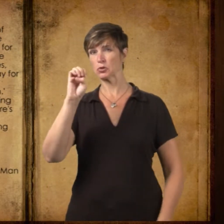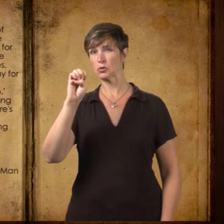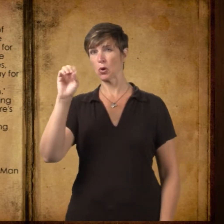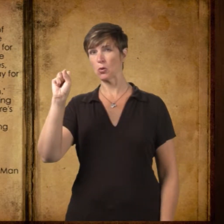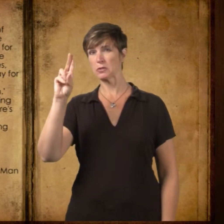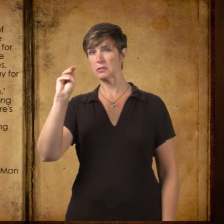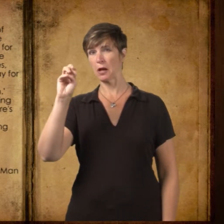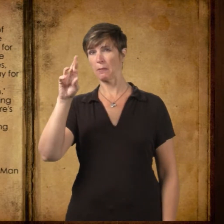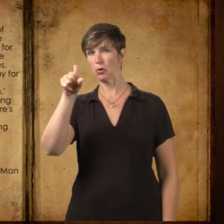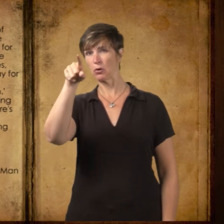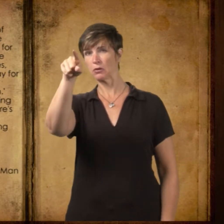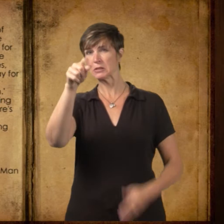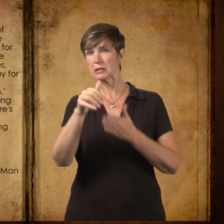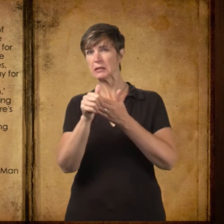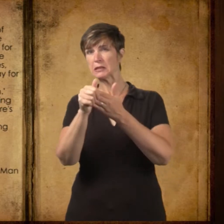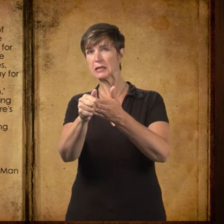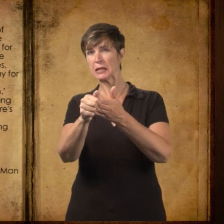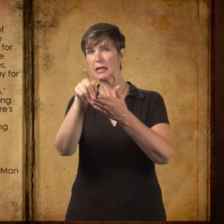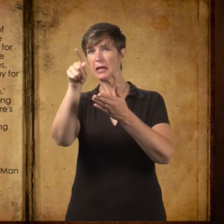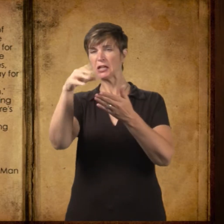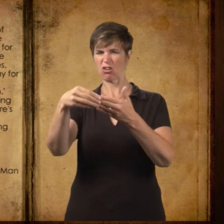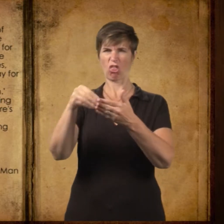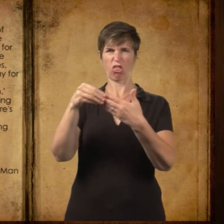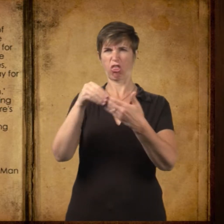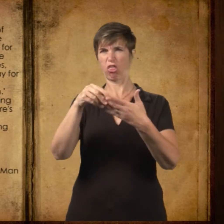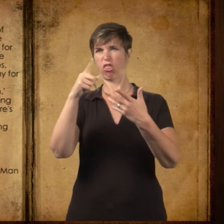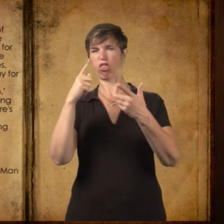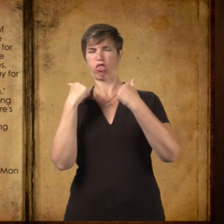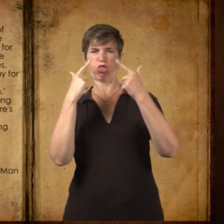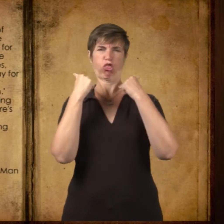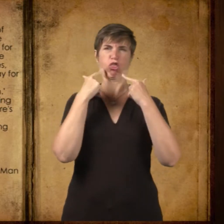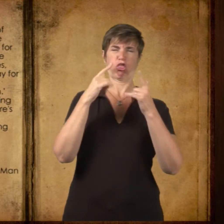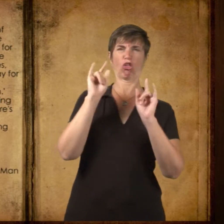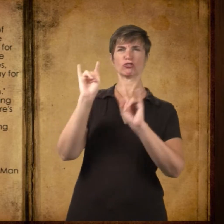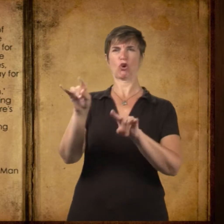It's bad enough to see young Joe Summers up there joking with everybody.